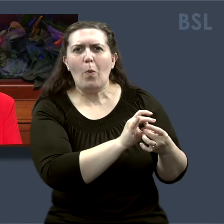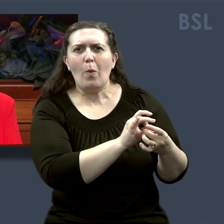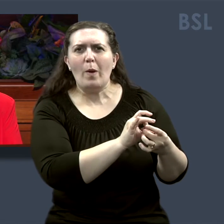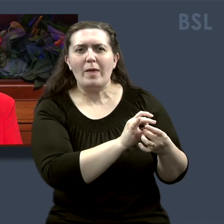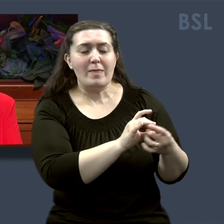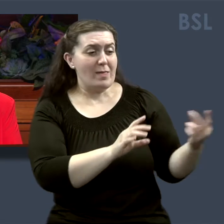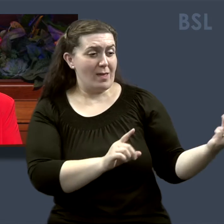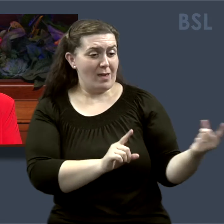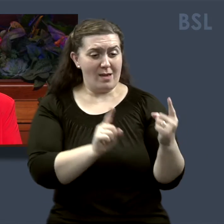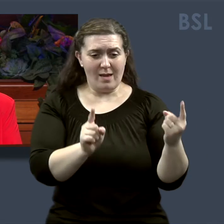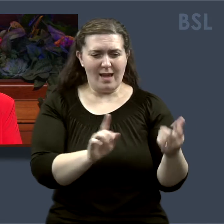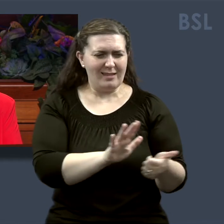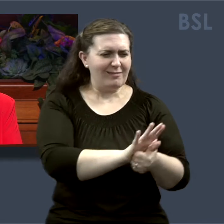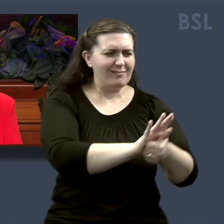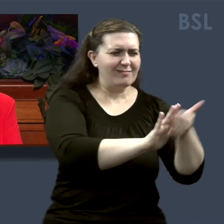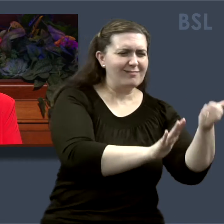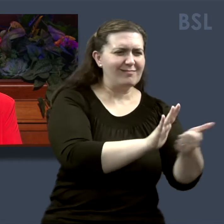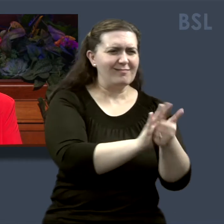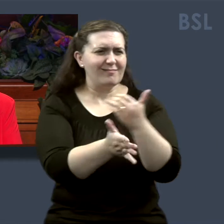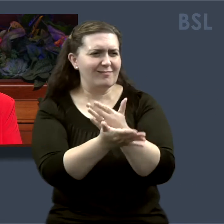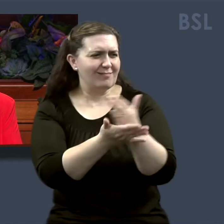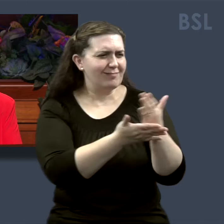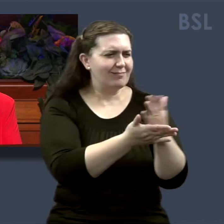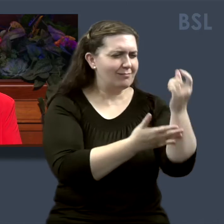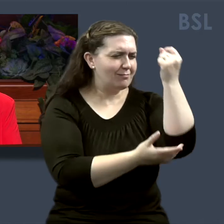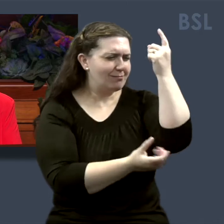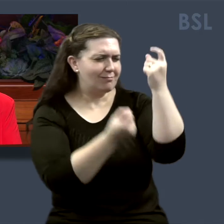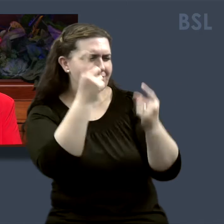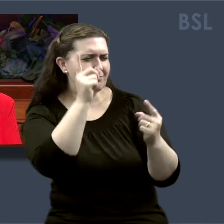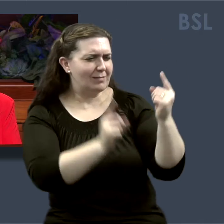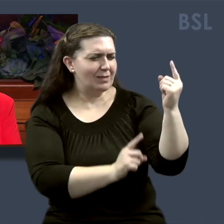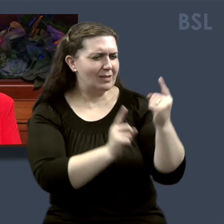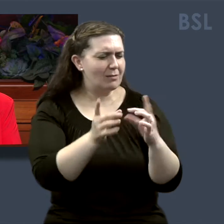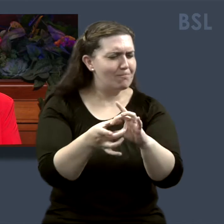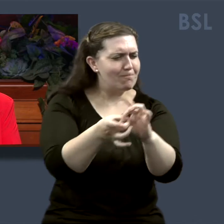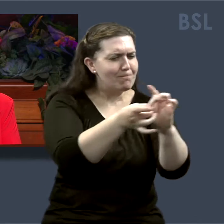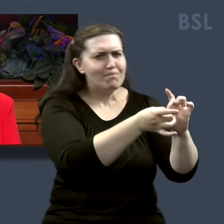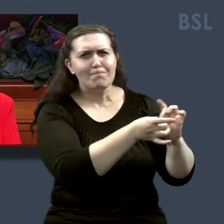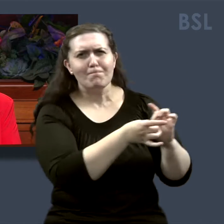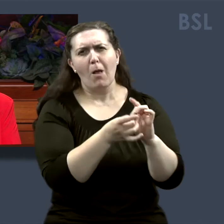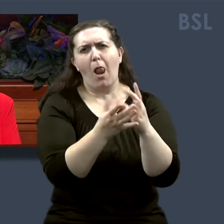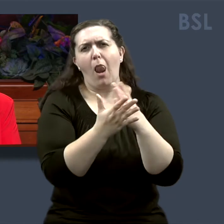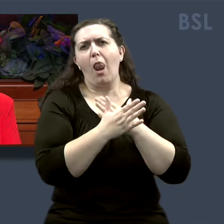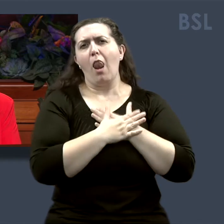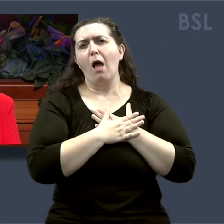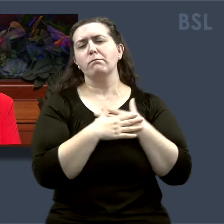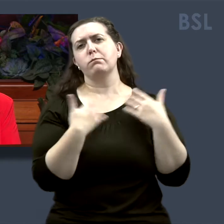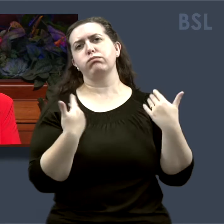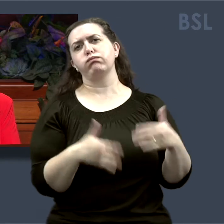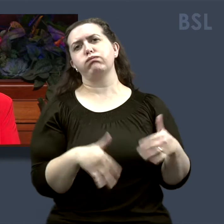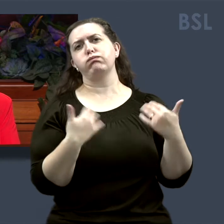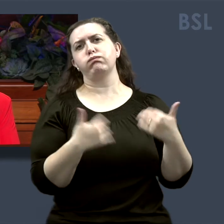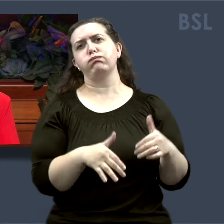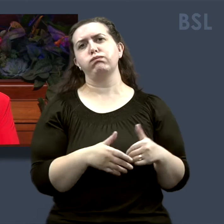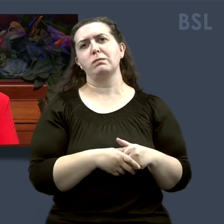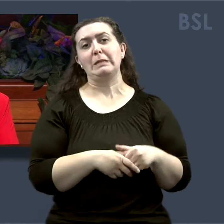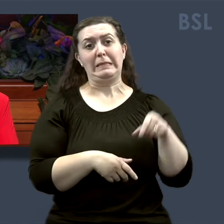well as sharing together unique gifts, spiritual understandings, and a mutual relationship of love. In such